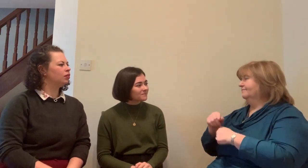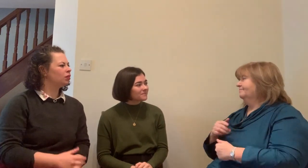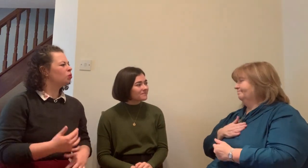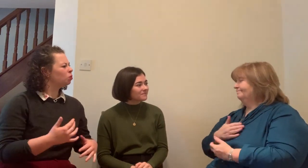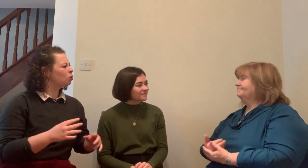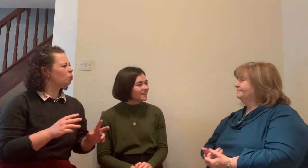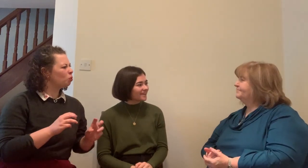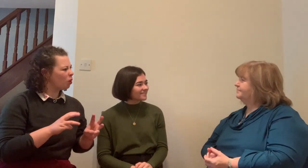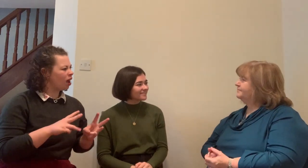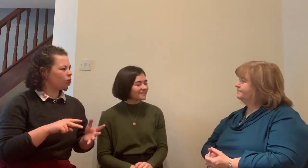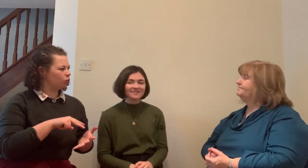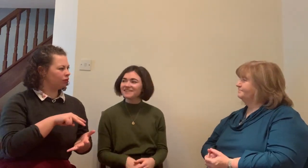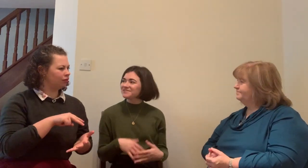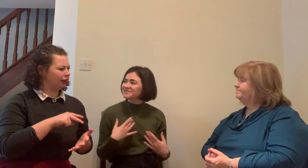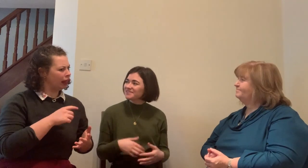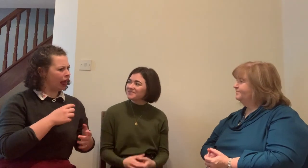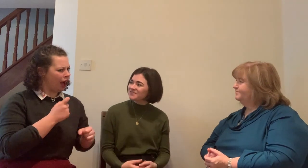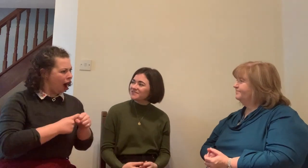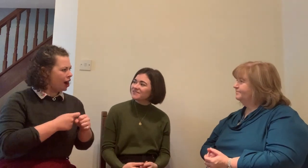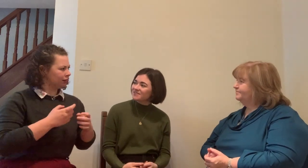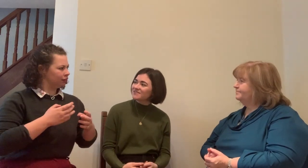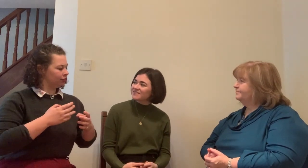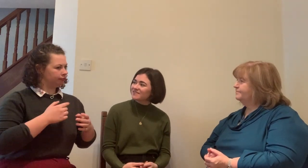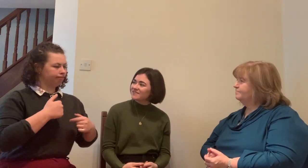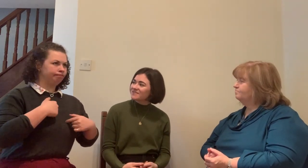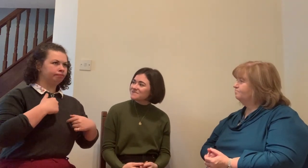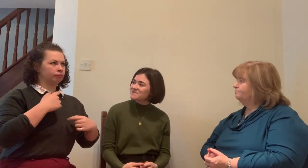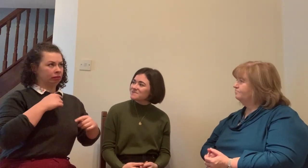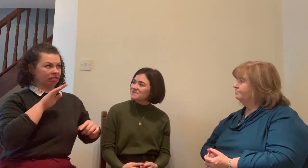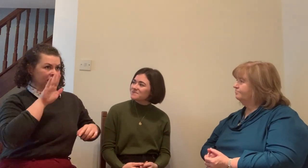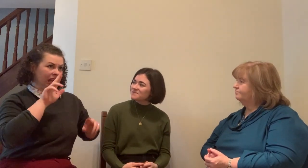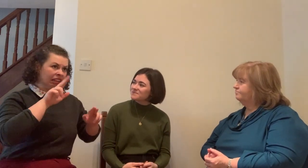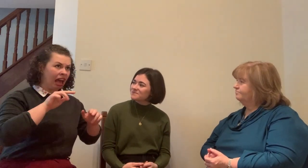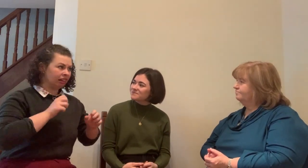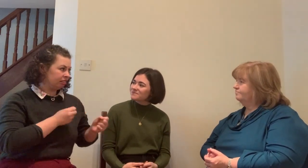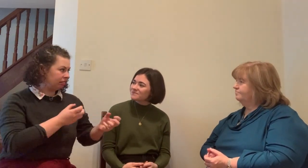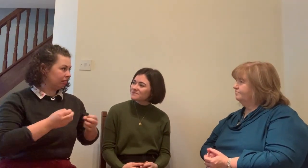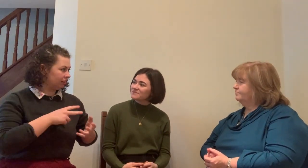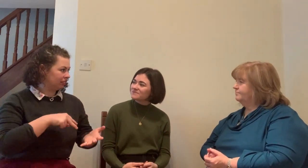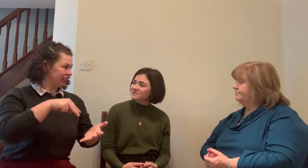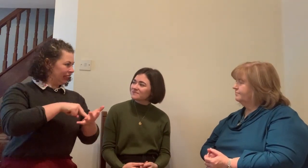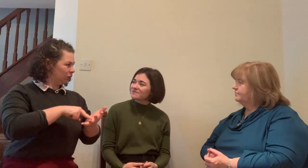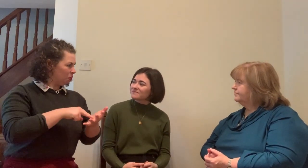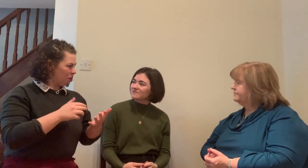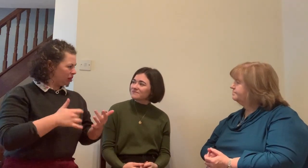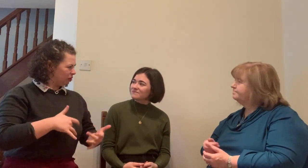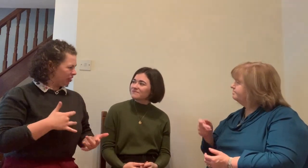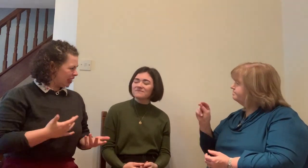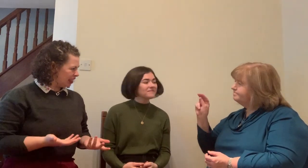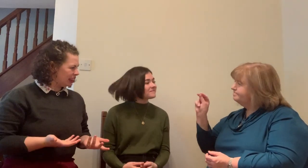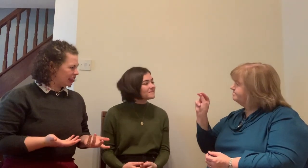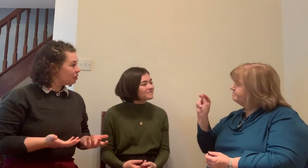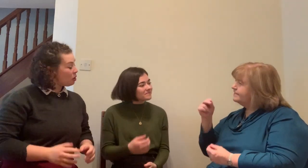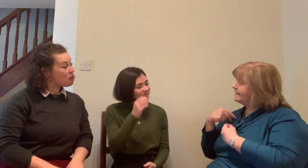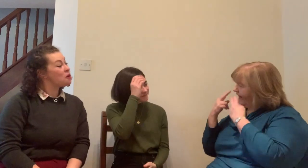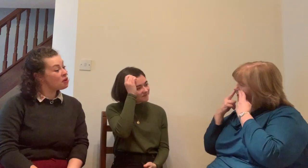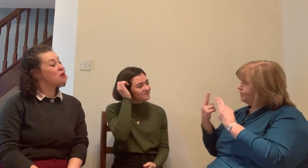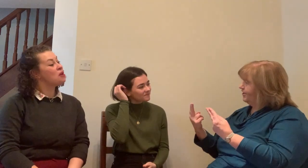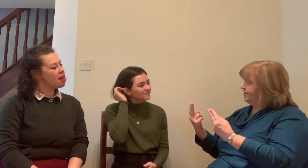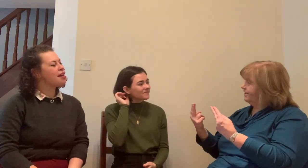and I had a fantastic opportunity to engage in some training. The first deaf training that was established in America was very, very lucky. We